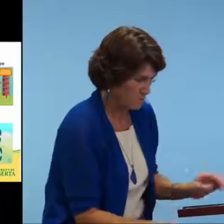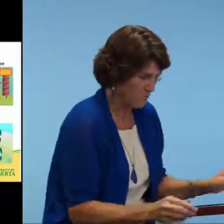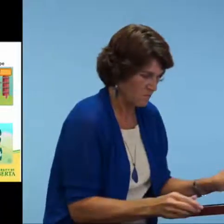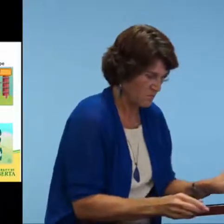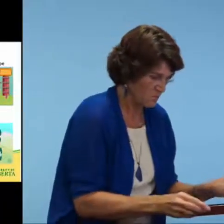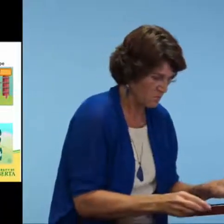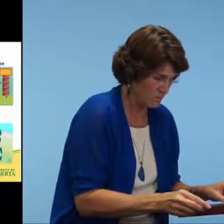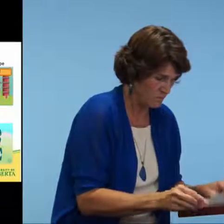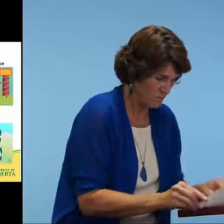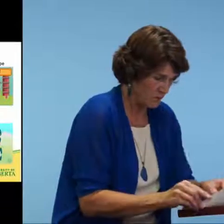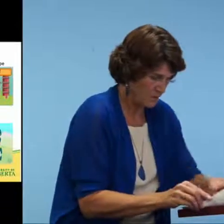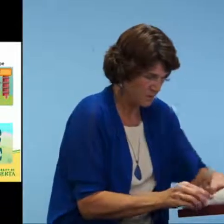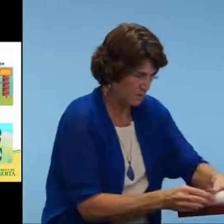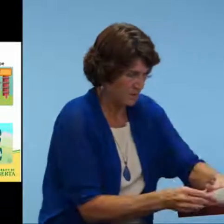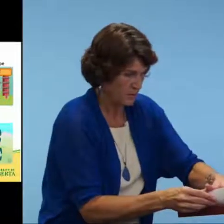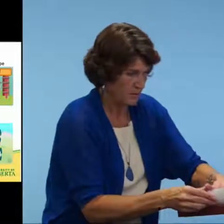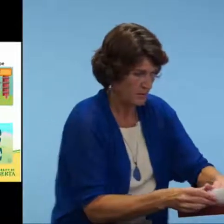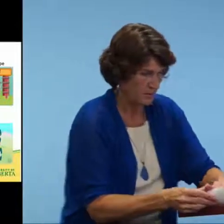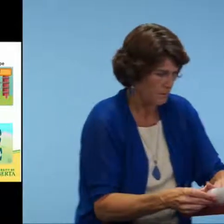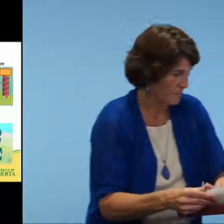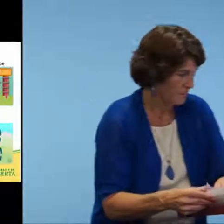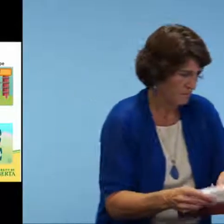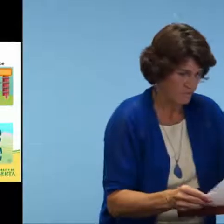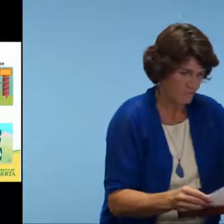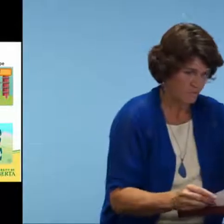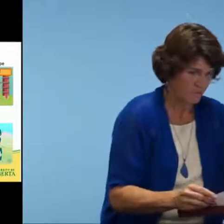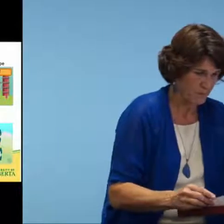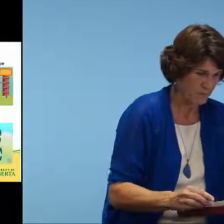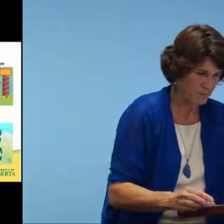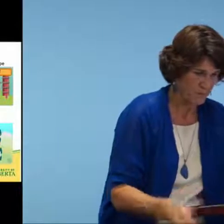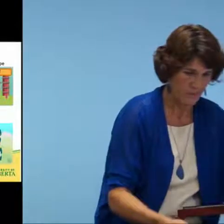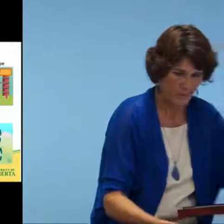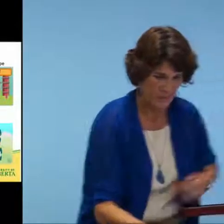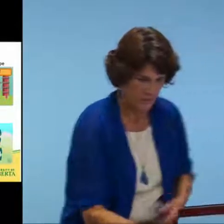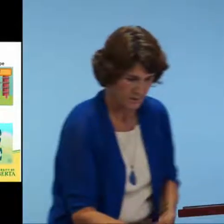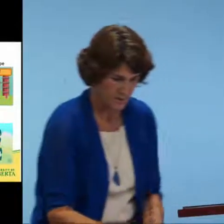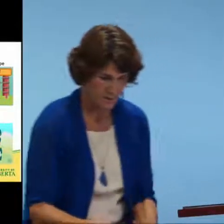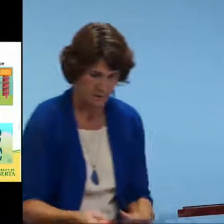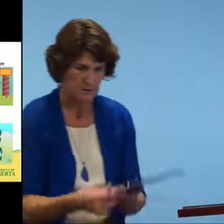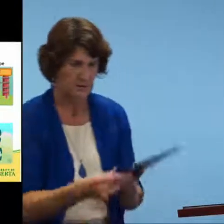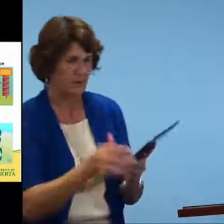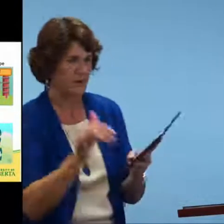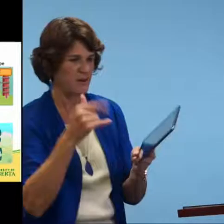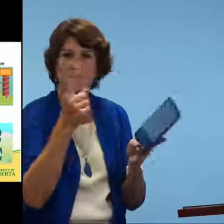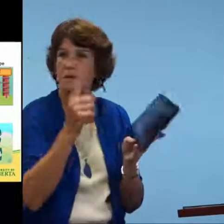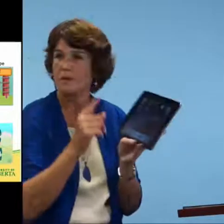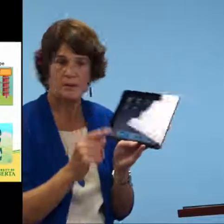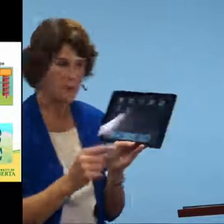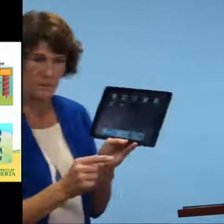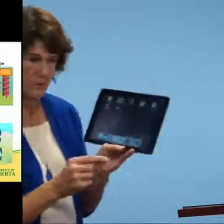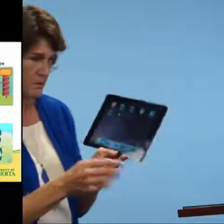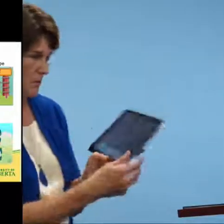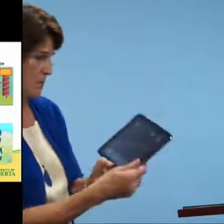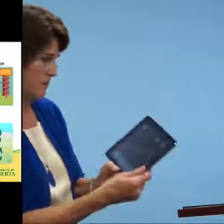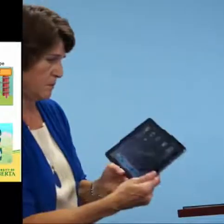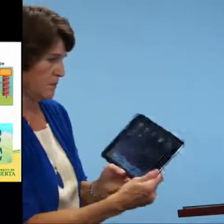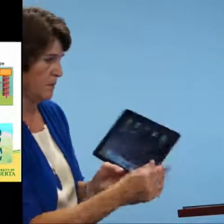the kids can work through these apps on their own. It's a very self-paced type of activity that they can engage themselves in.